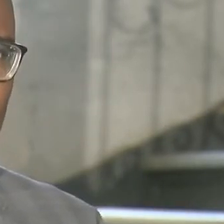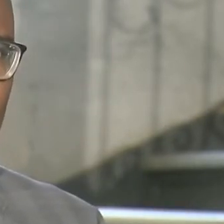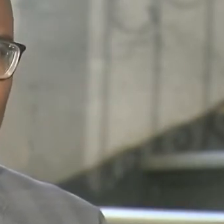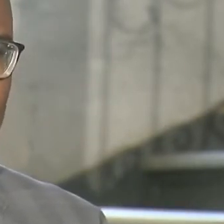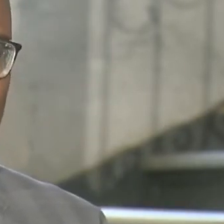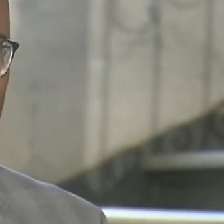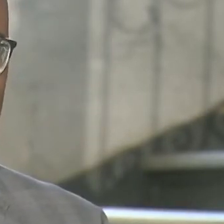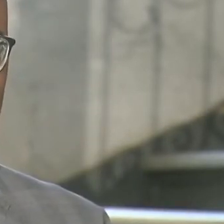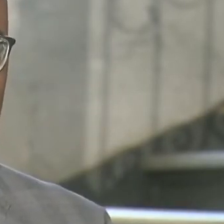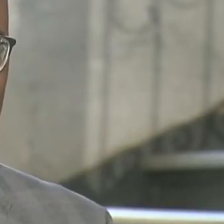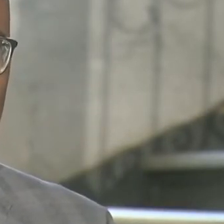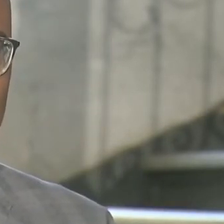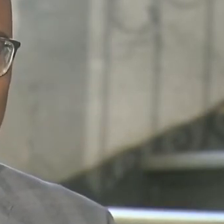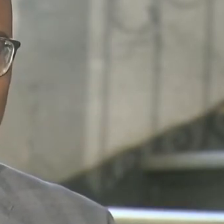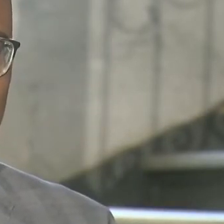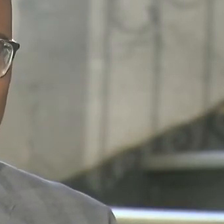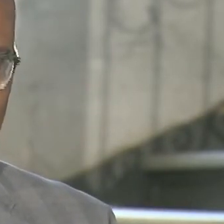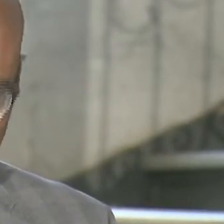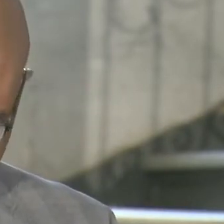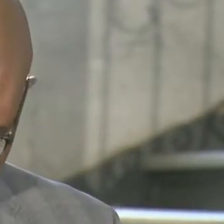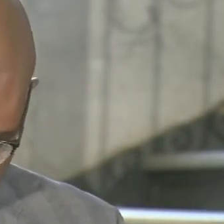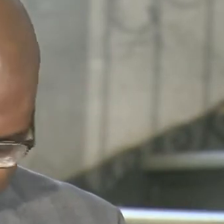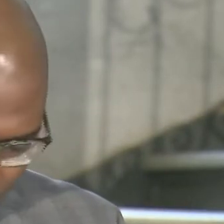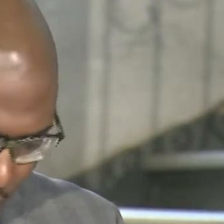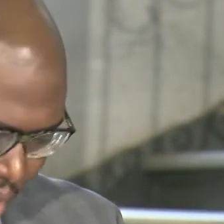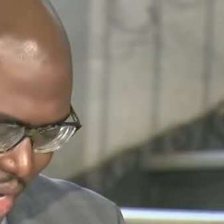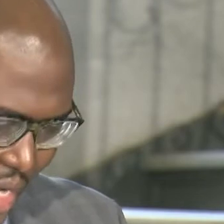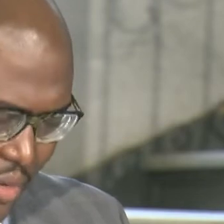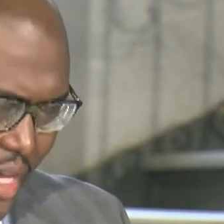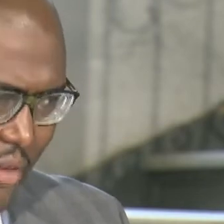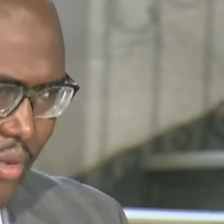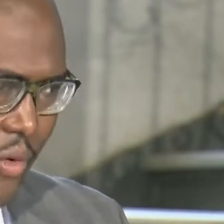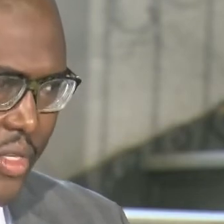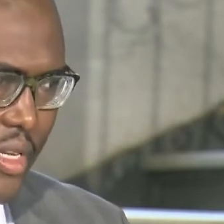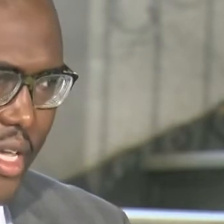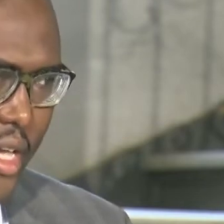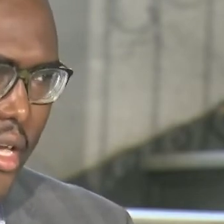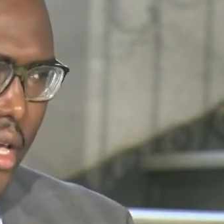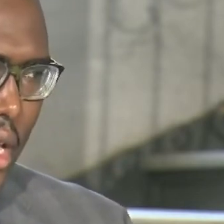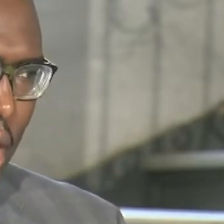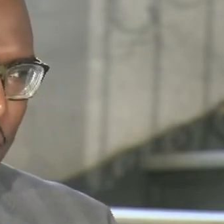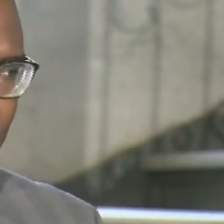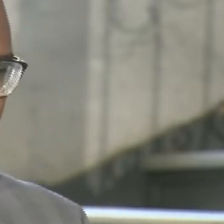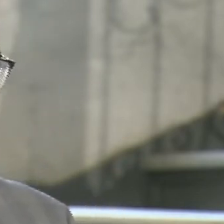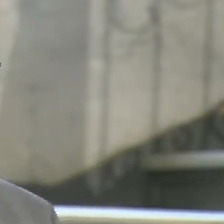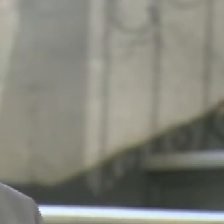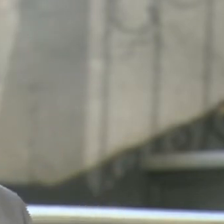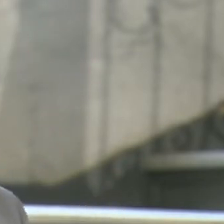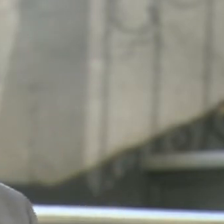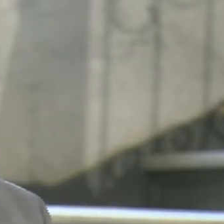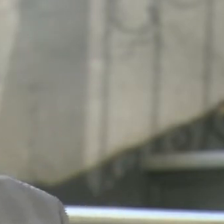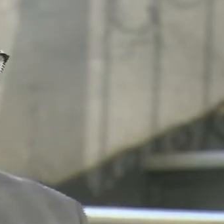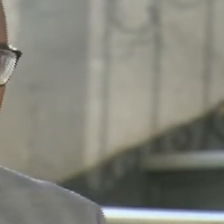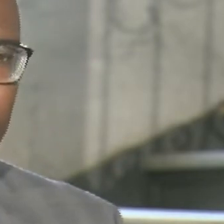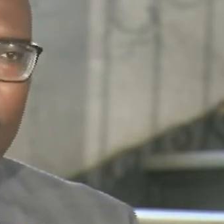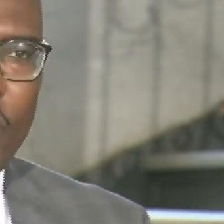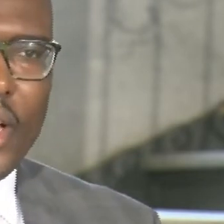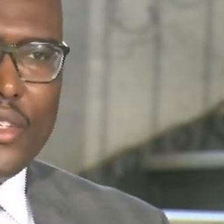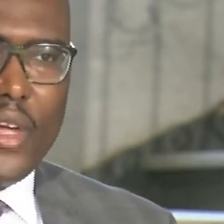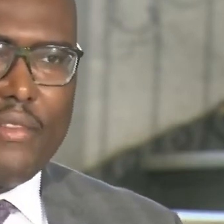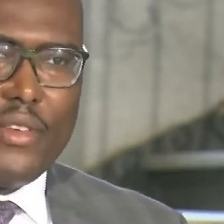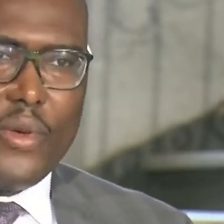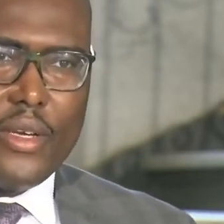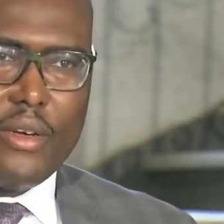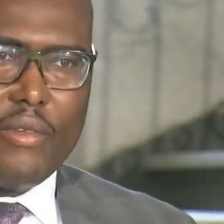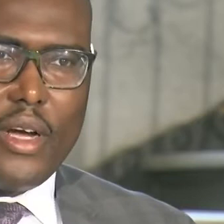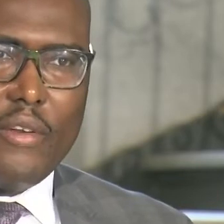about this public health emergency, I also want to take time to recognize that we have before us today our city's police chief Keith Humphrey. We